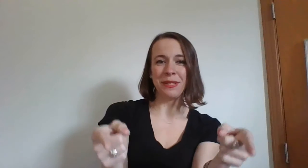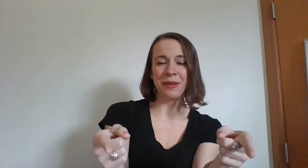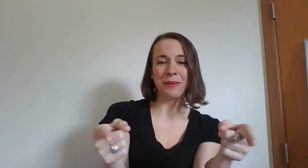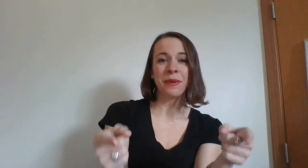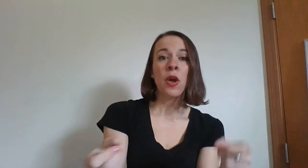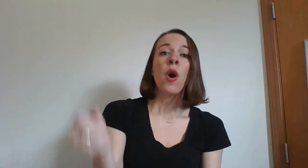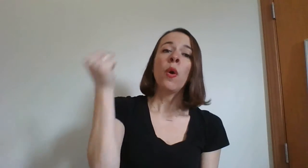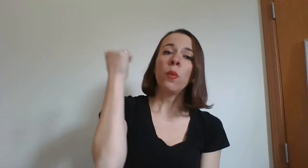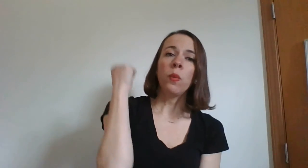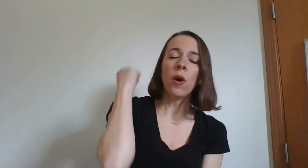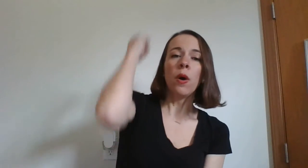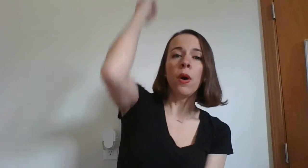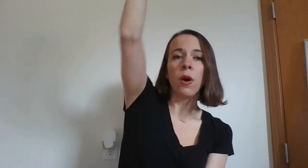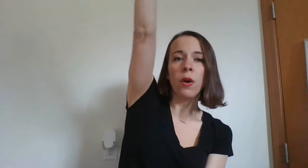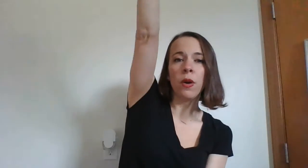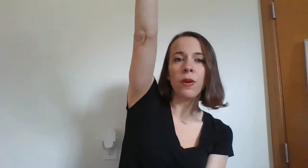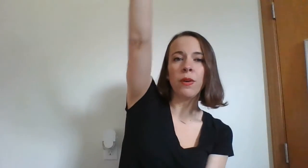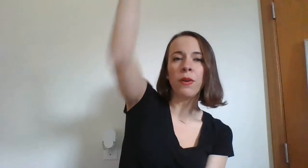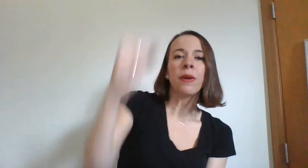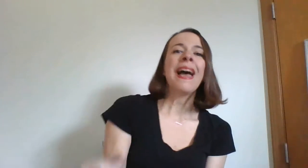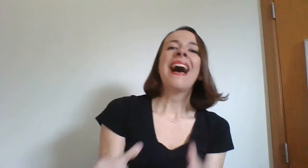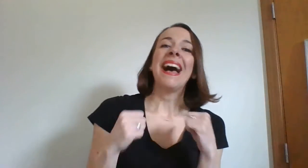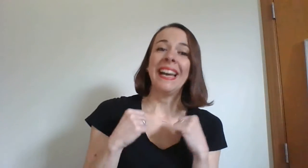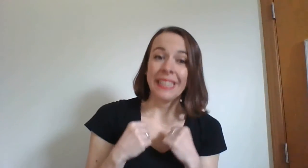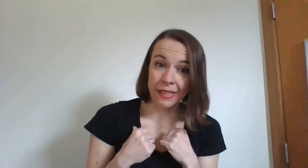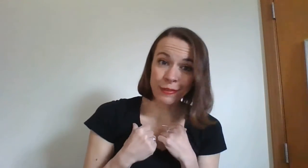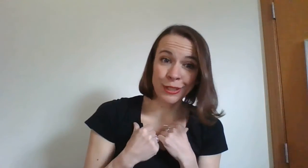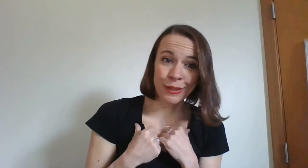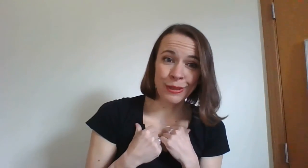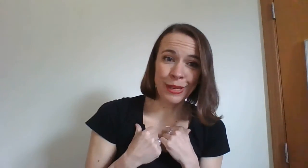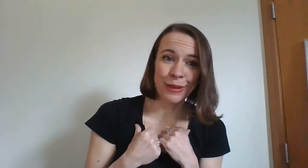you whoa I give to you